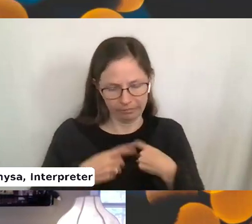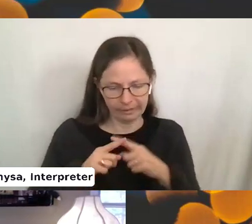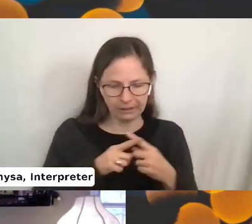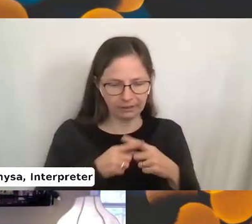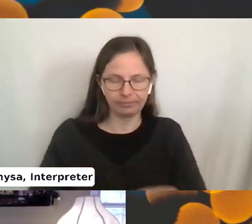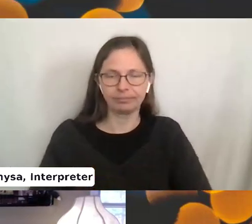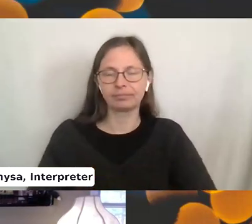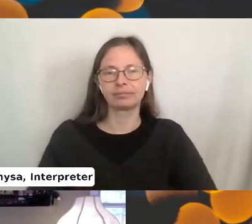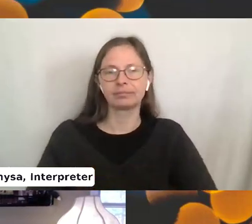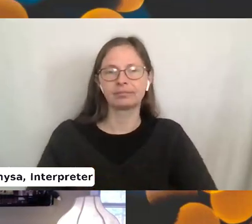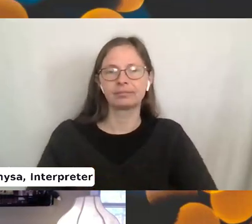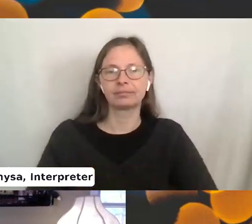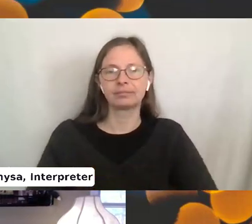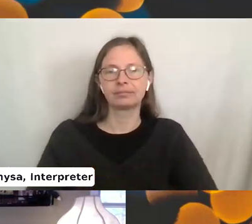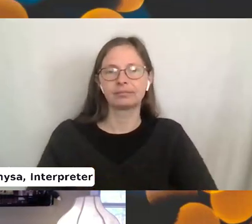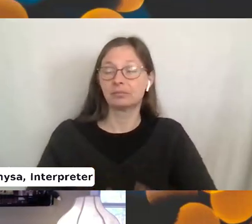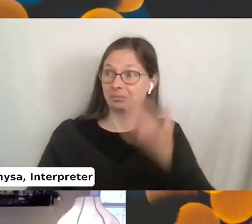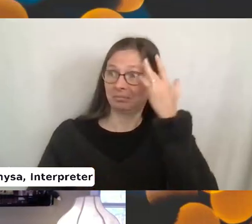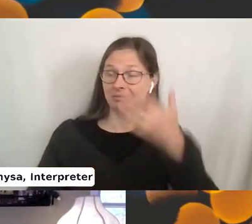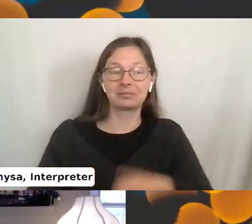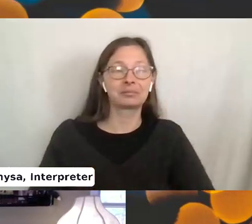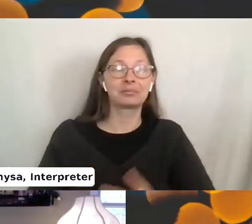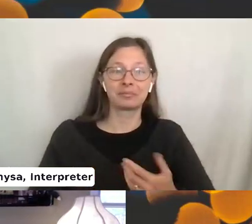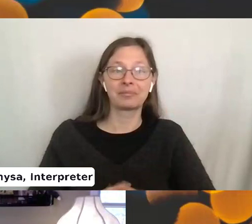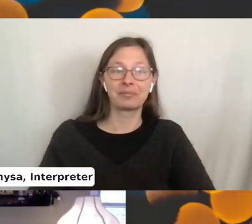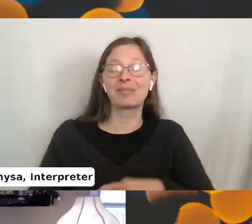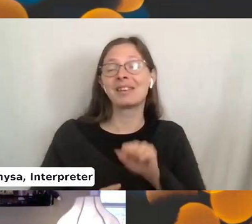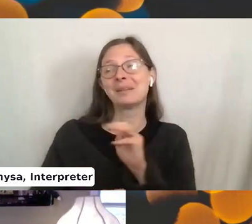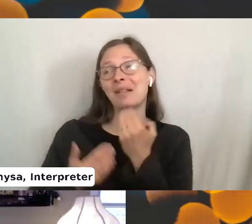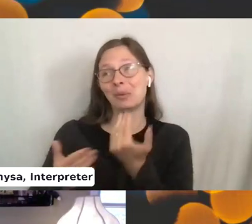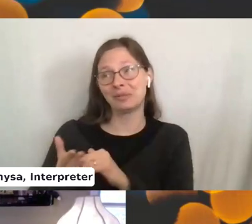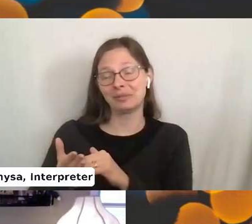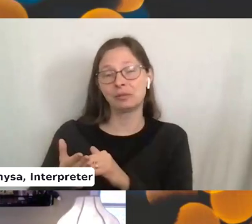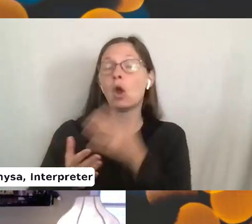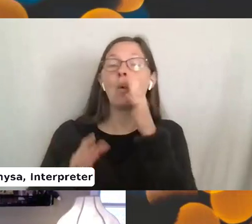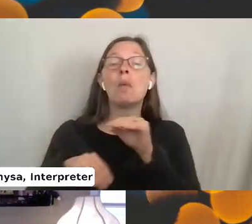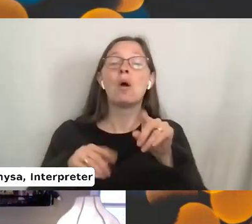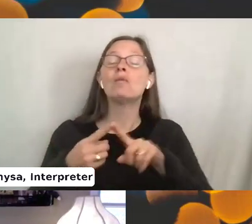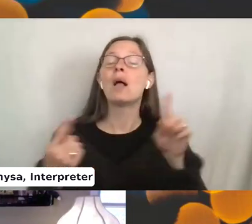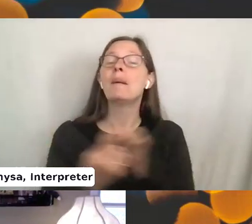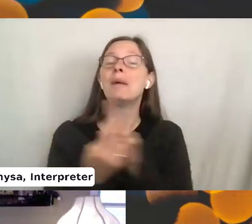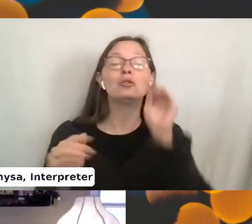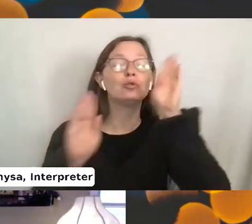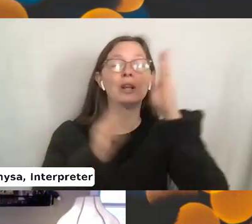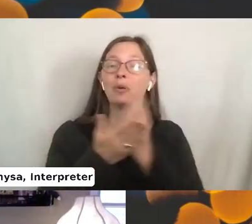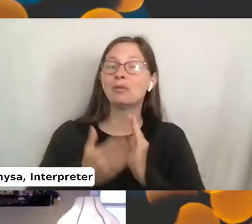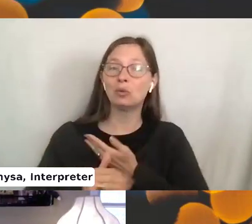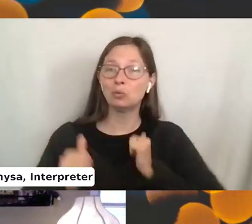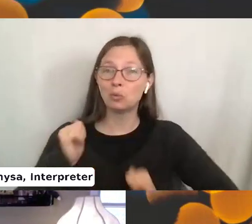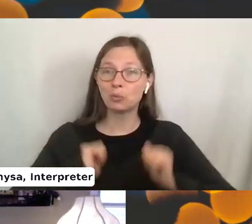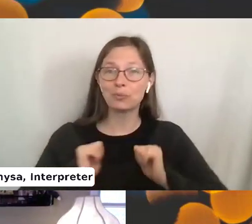Yeah. Smart. Well, Sam, thank you again. We're going to be moving on to the meet and greet portion of our show.